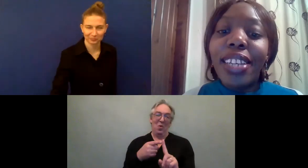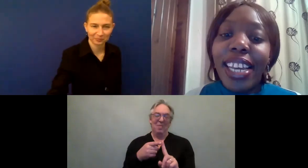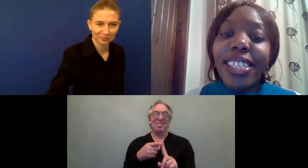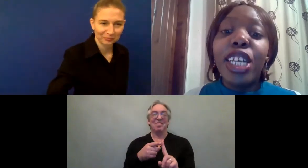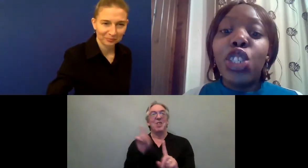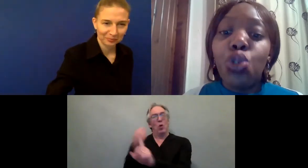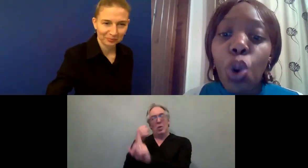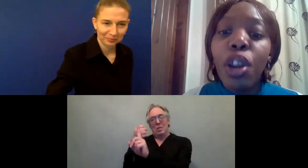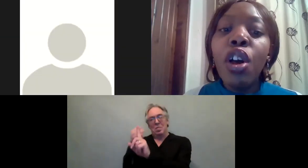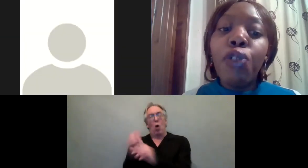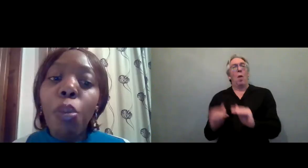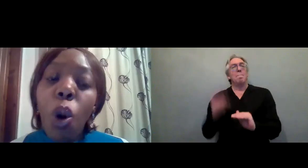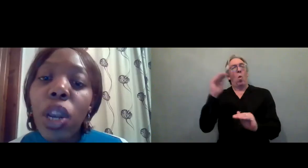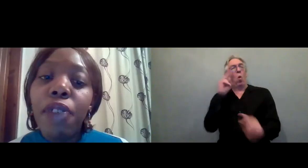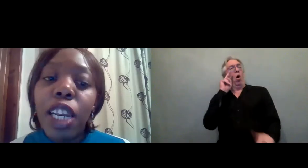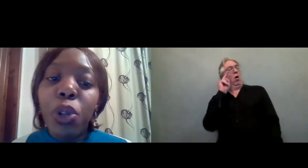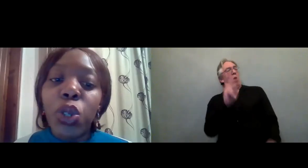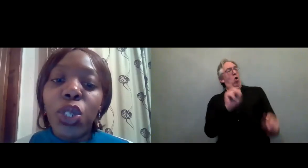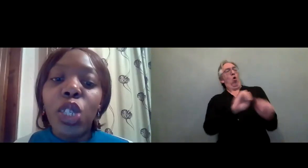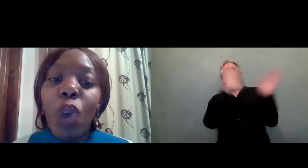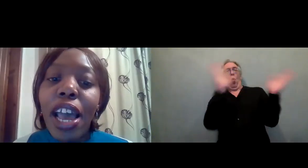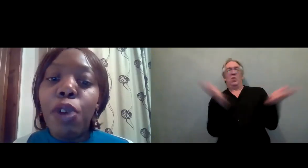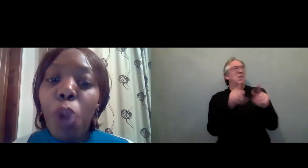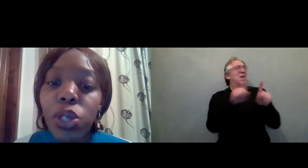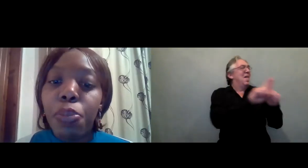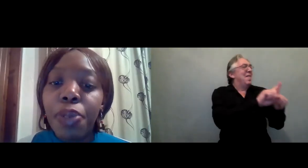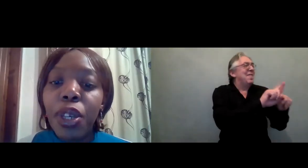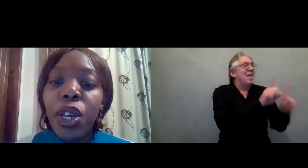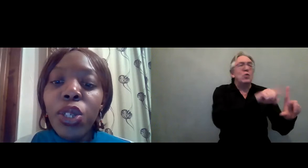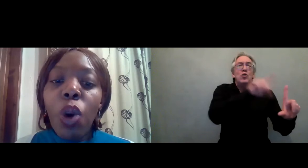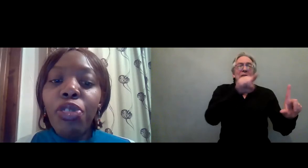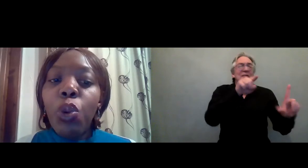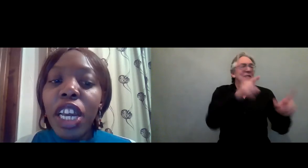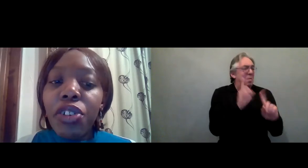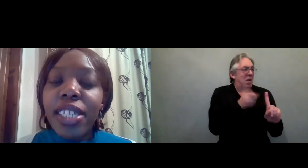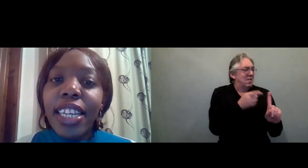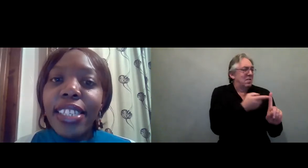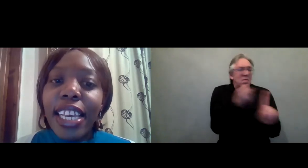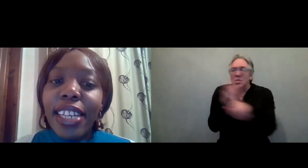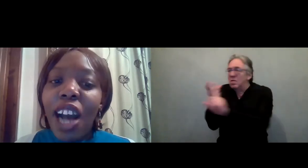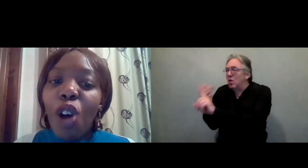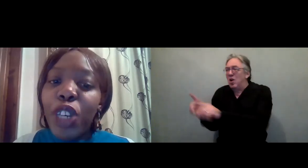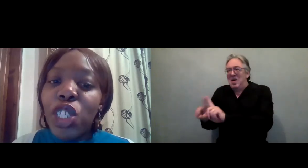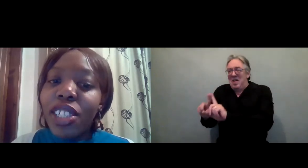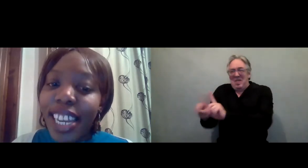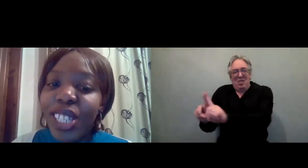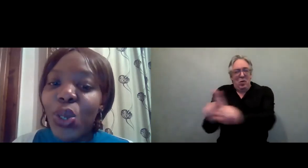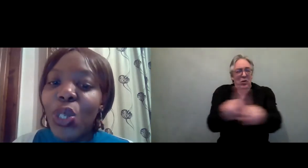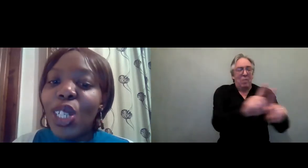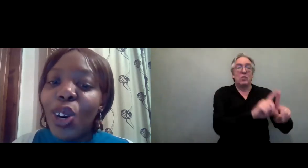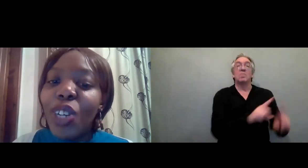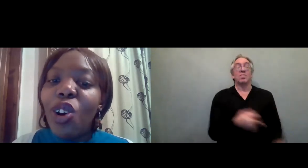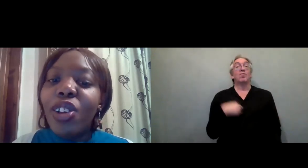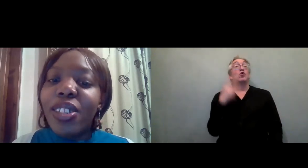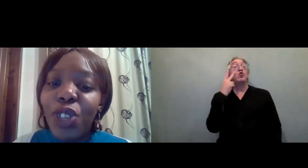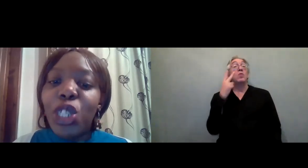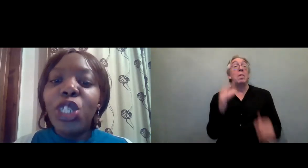ensure that data is drawn from all available sources wherever possible. So one thing we're increasingly seeing is that official data sources